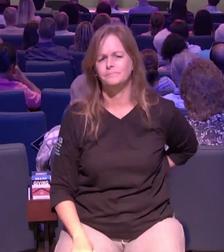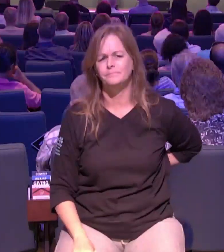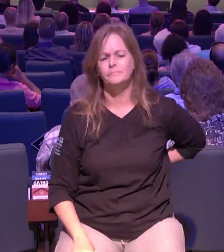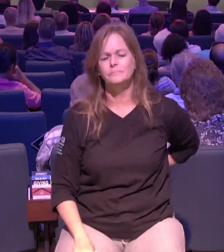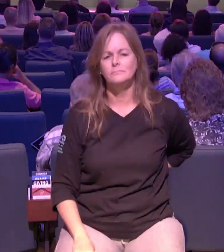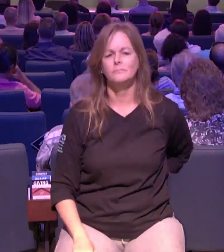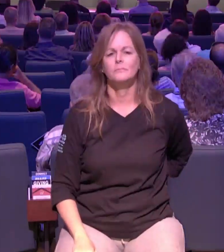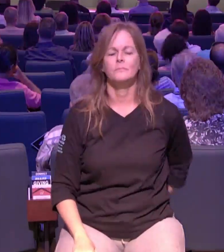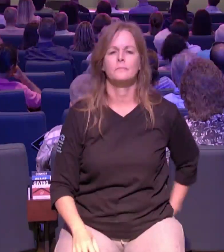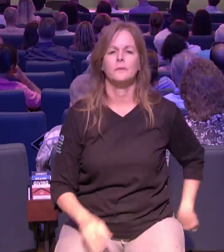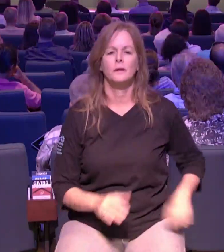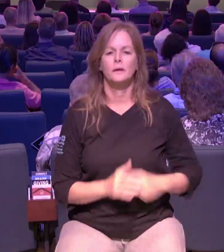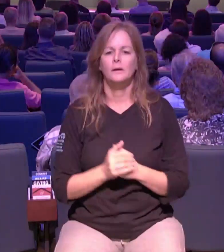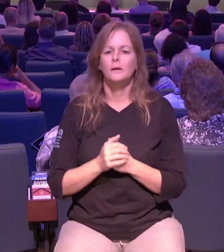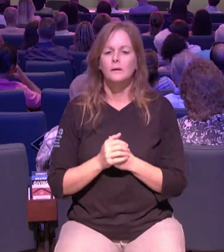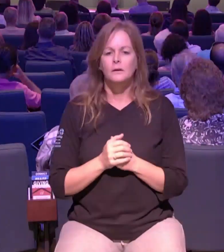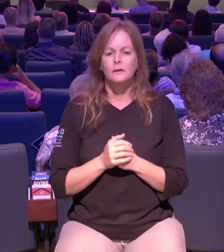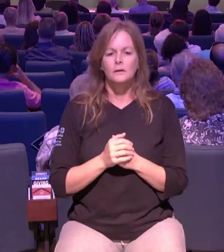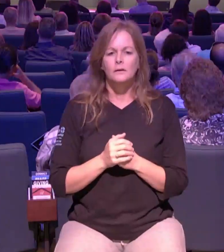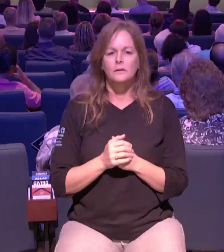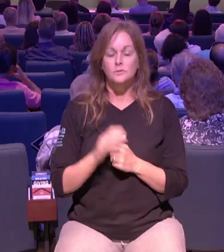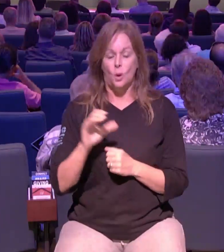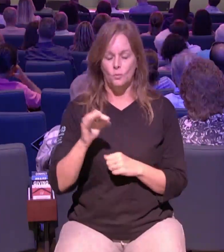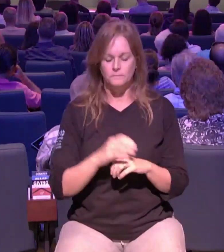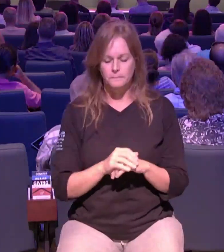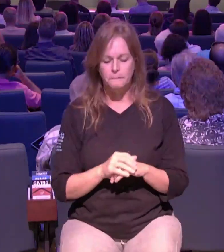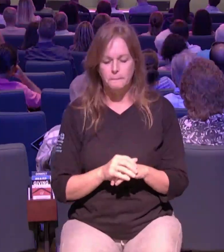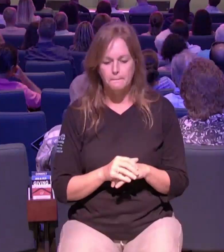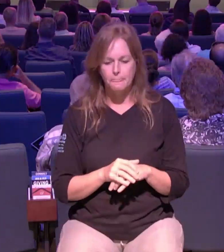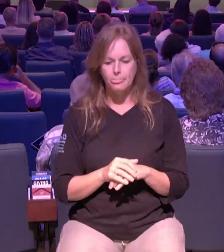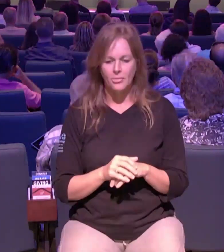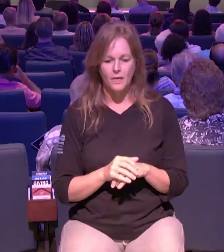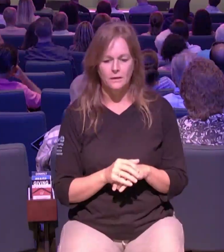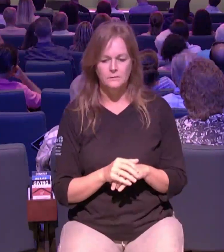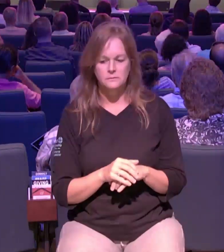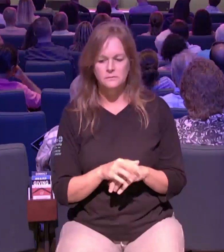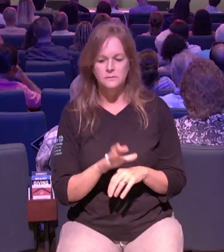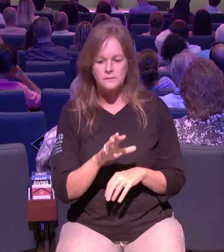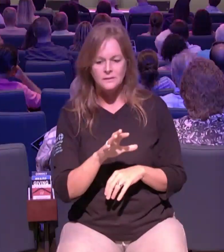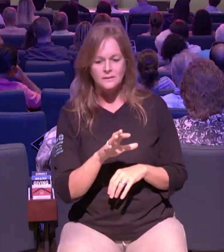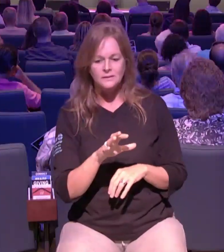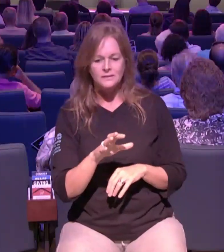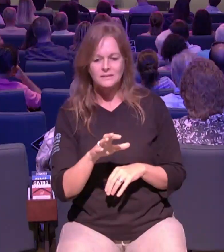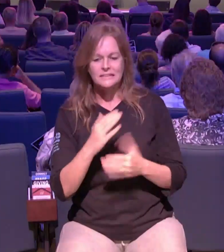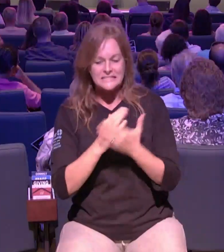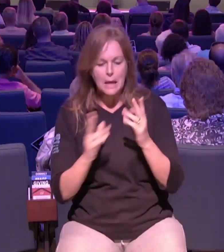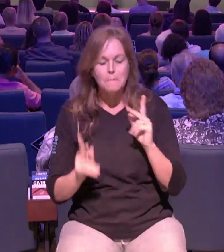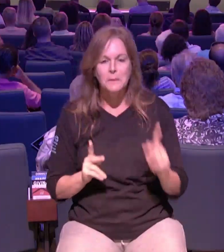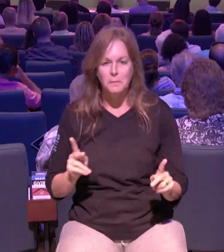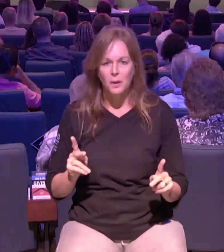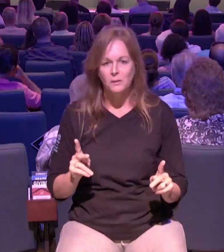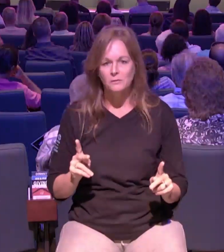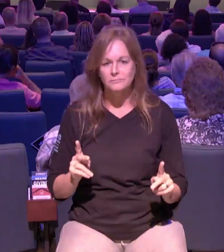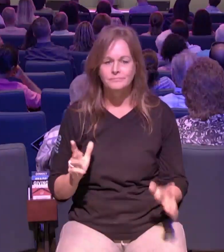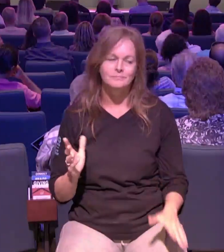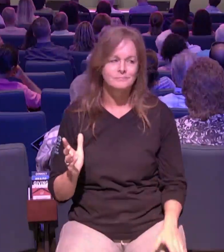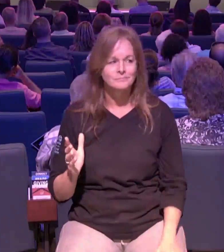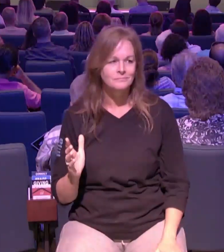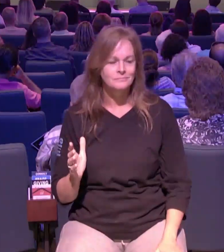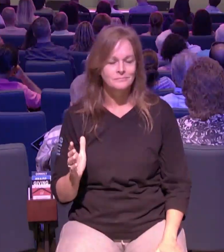misconceptions whenever i talk to people about whether or not they've they're getting involved in serving in church and the first one is this the first is i hear people say